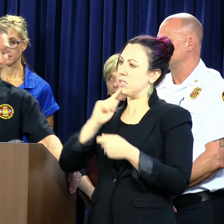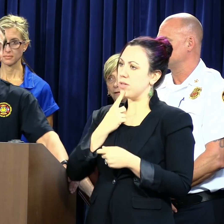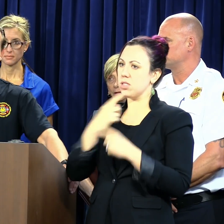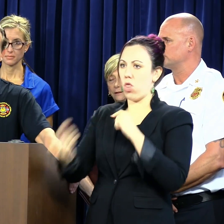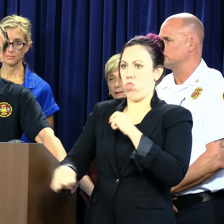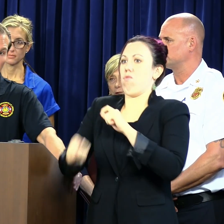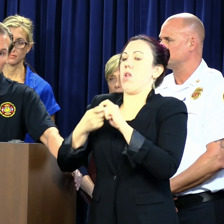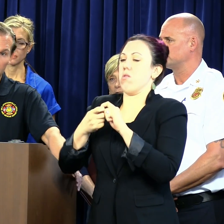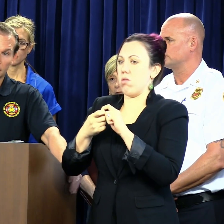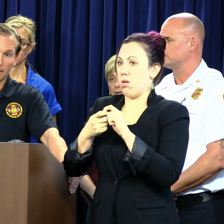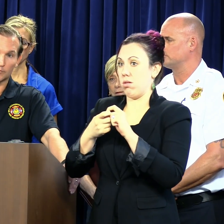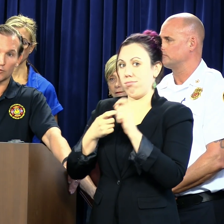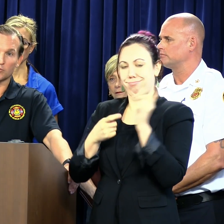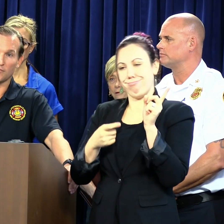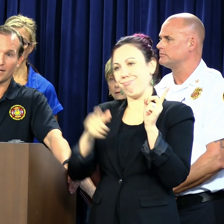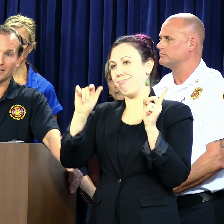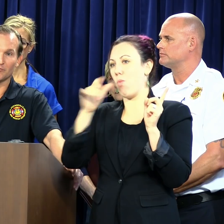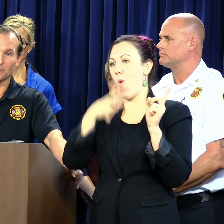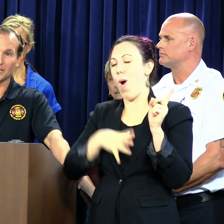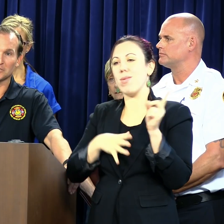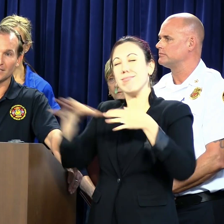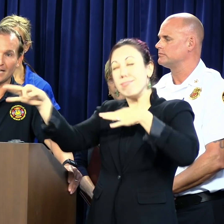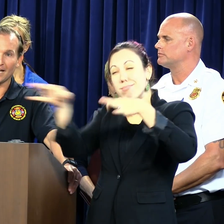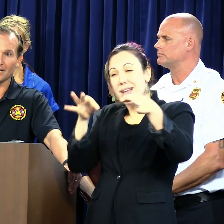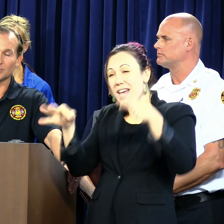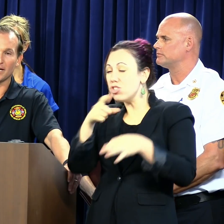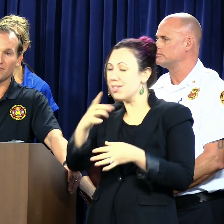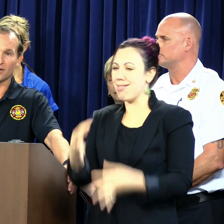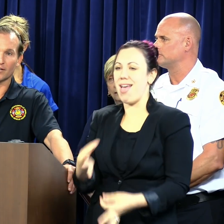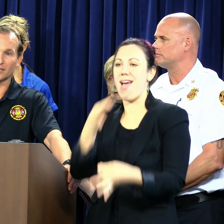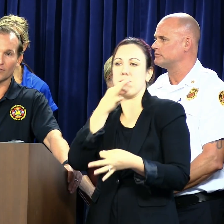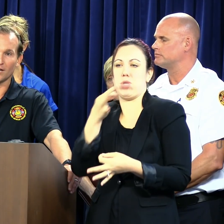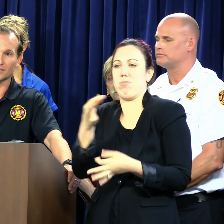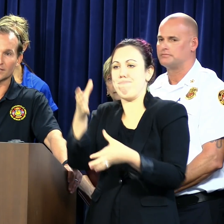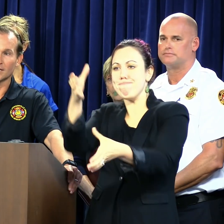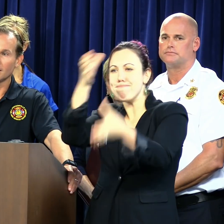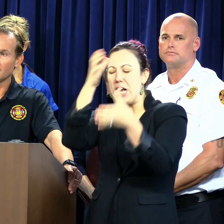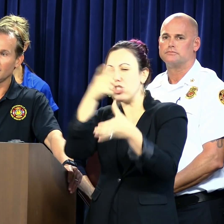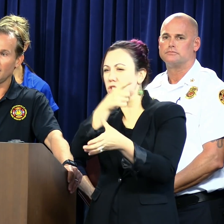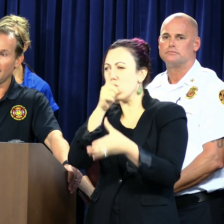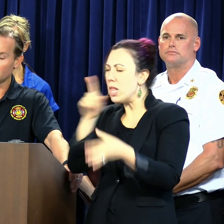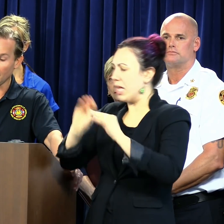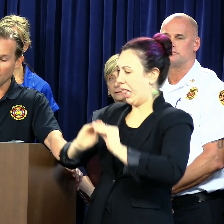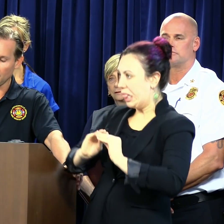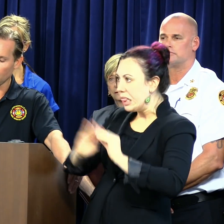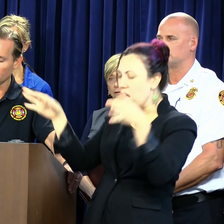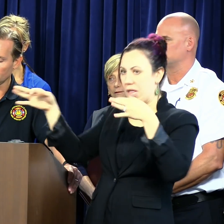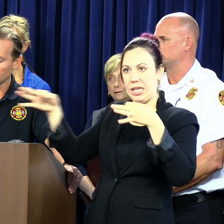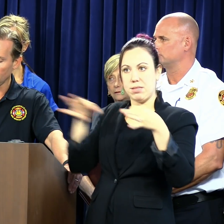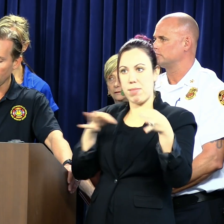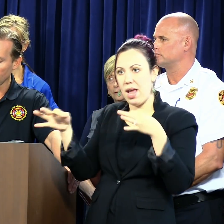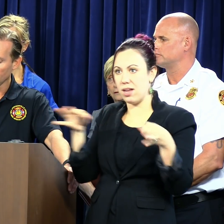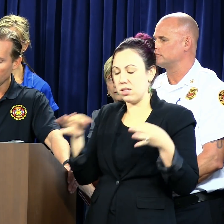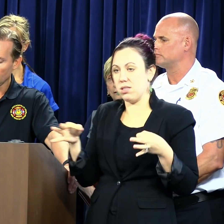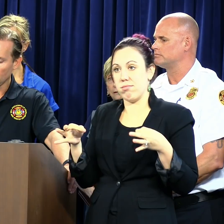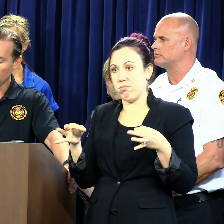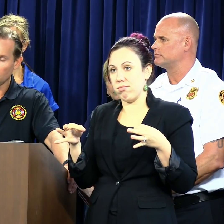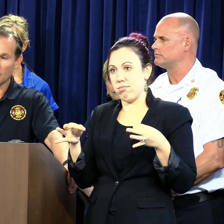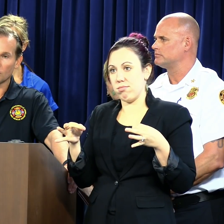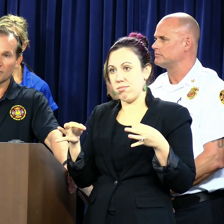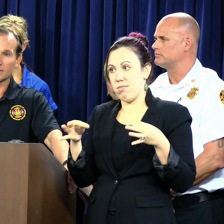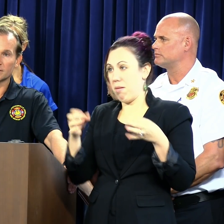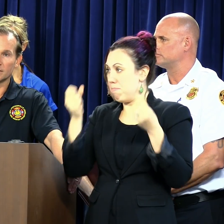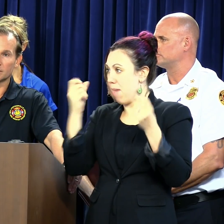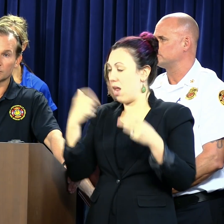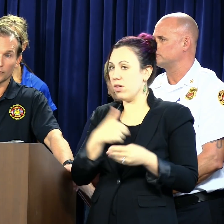And Angie is the, I mean, she's the expert providing the information and the data and has made it very clear to us, as said up here today by